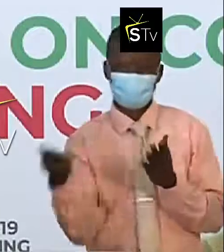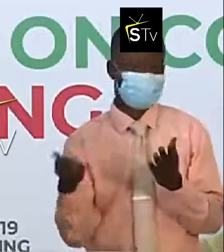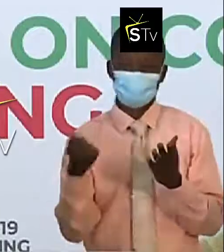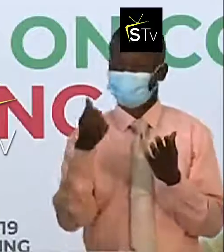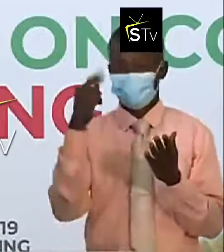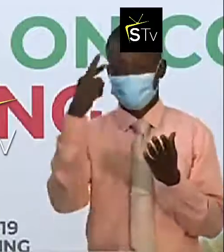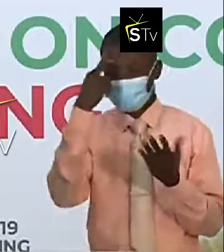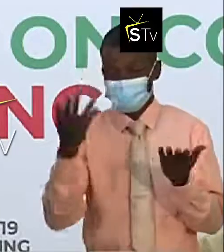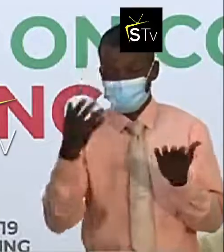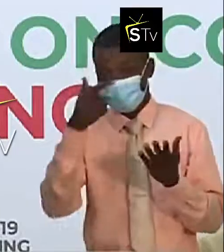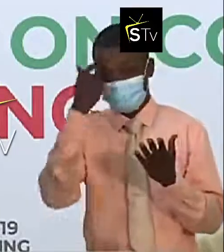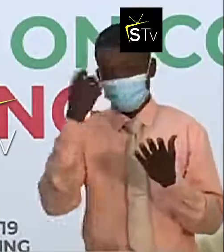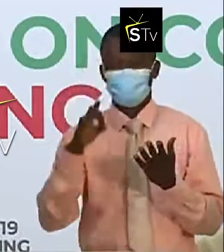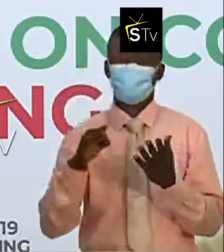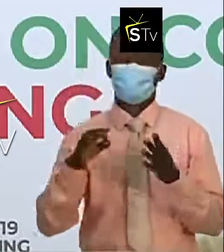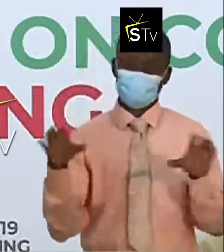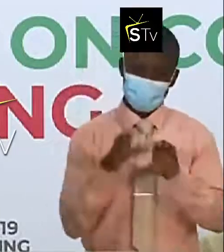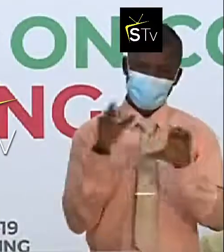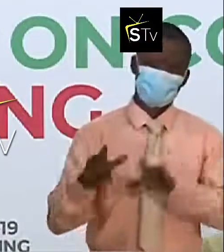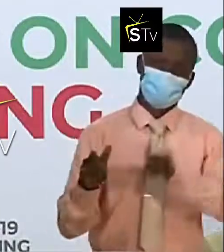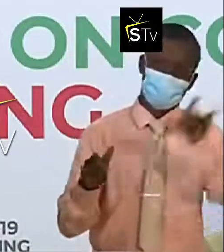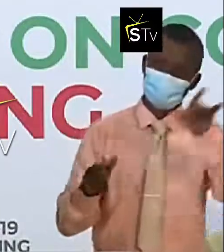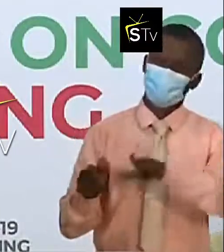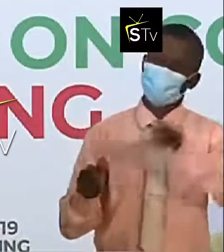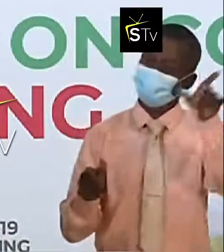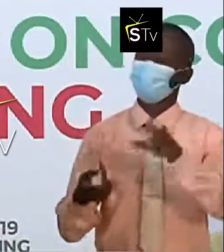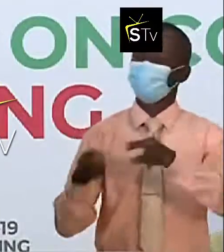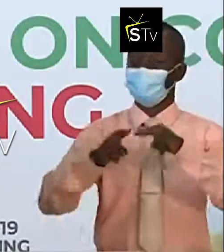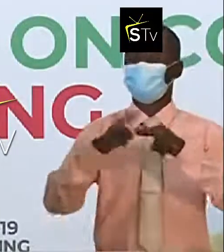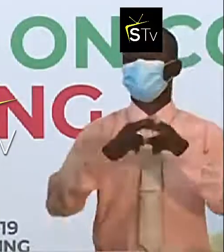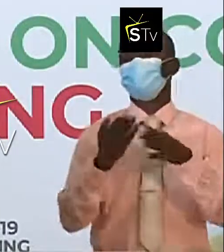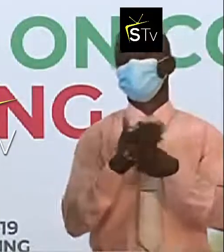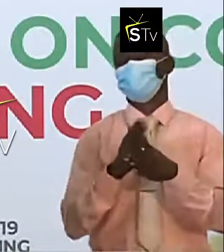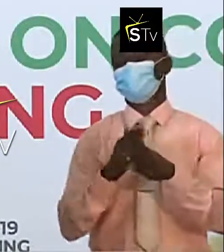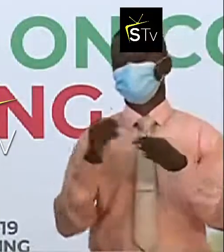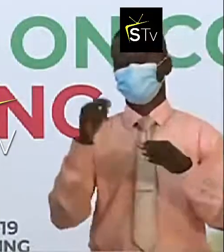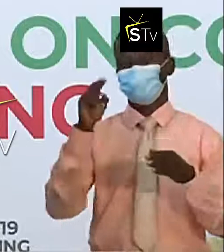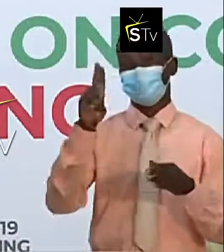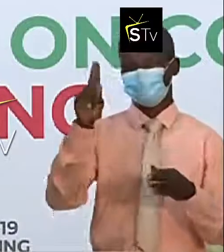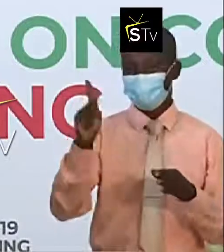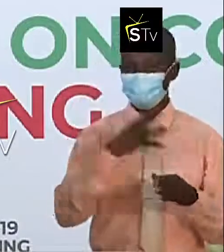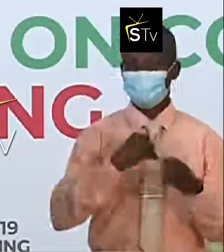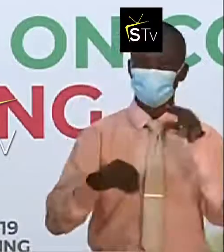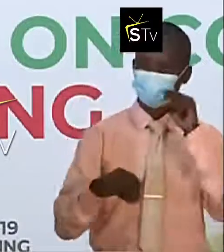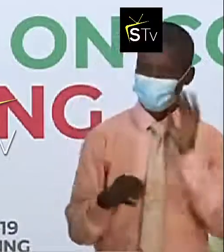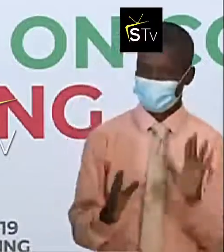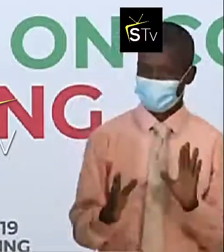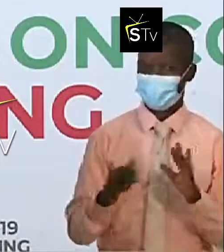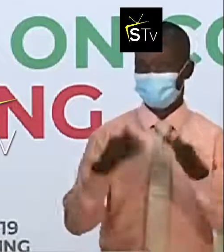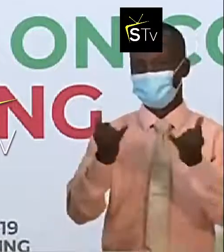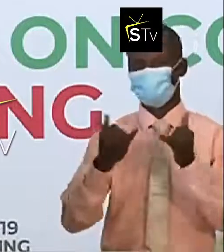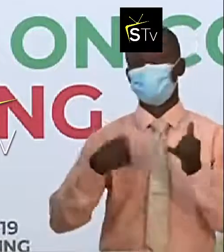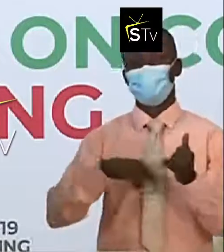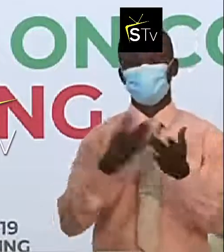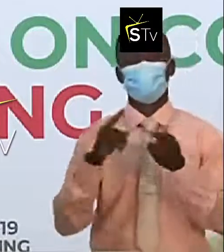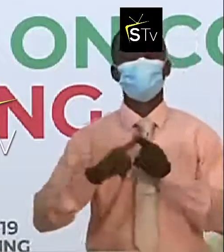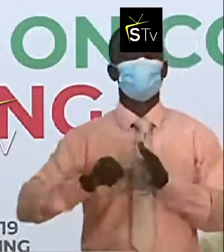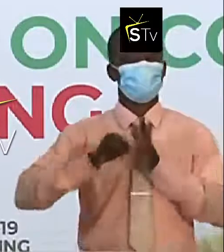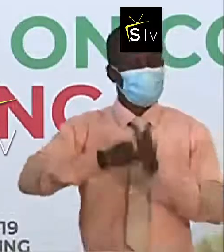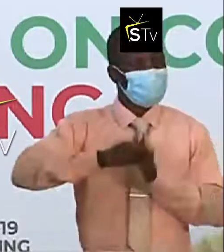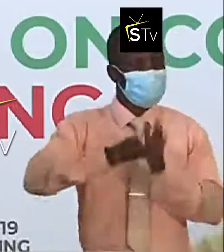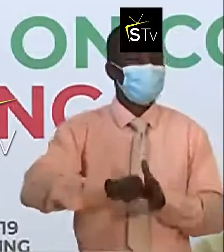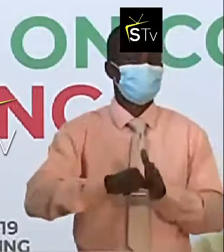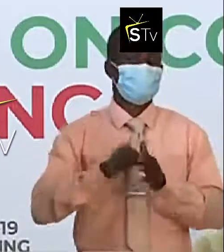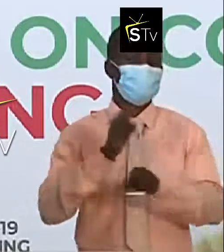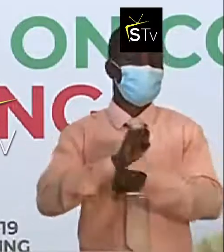the increased activities we saw here over Christmas. So, we're going to keep intensifying our genomic